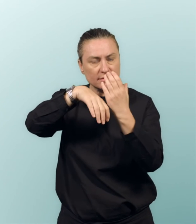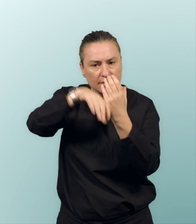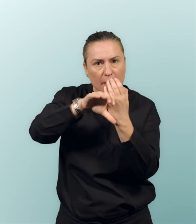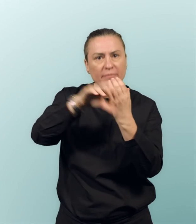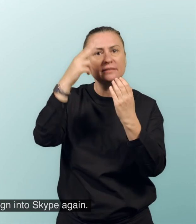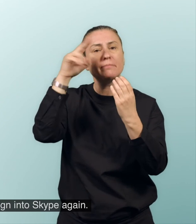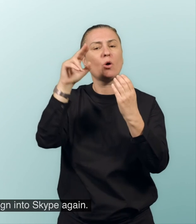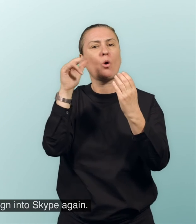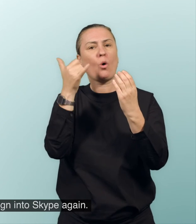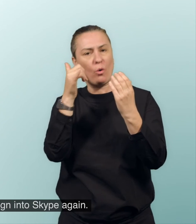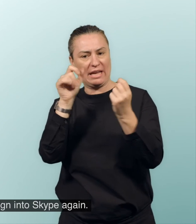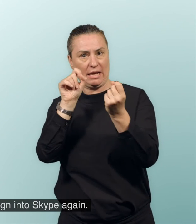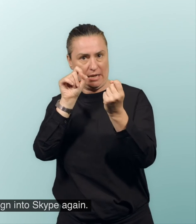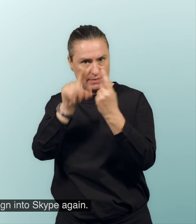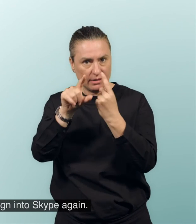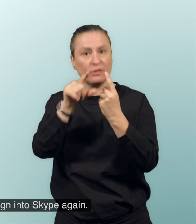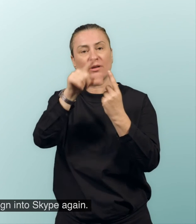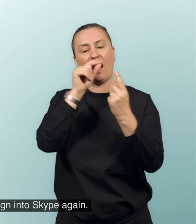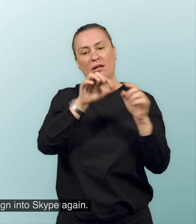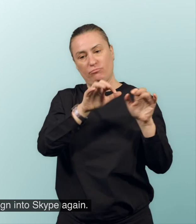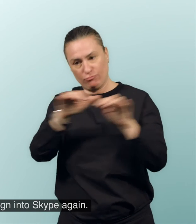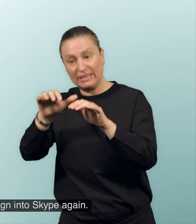You will be asked to sign in to Skype again.